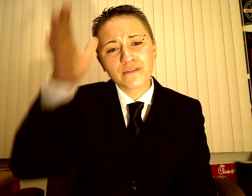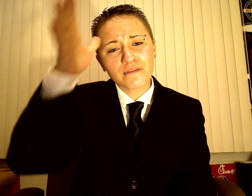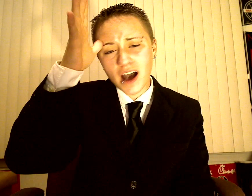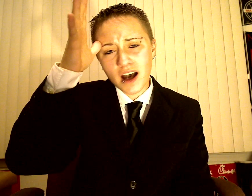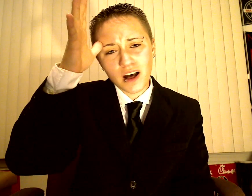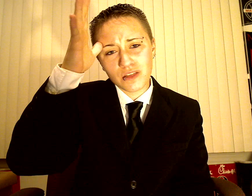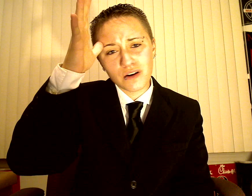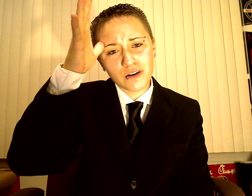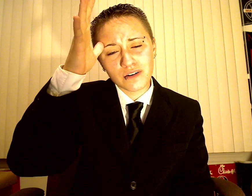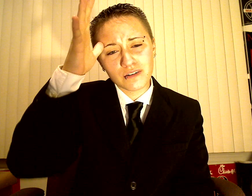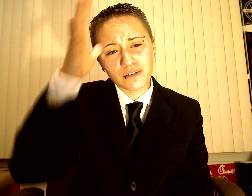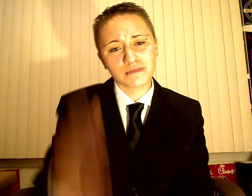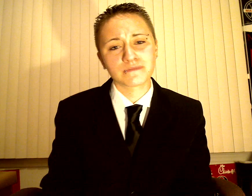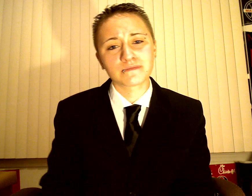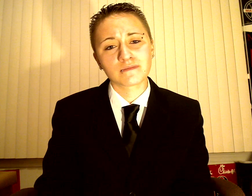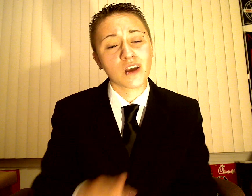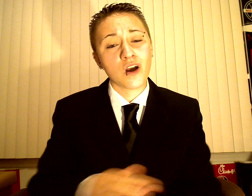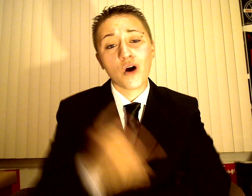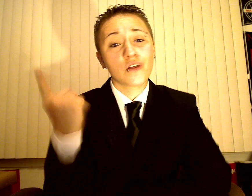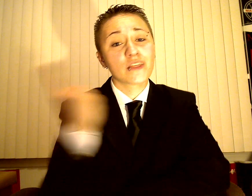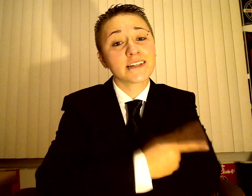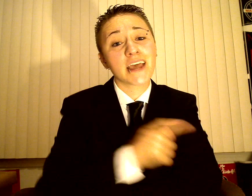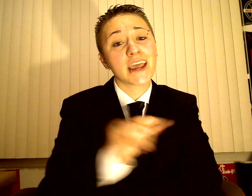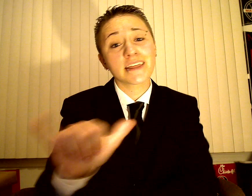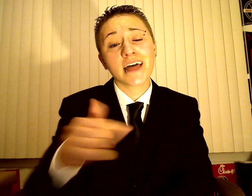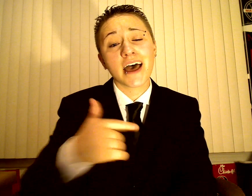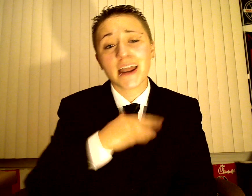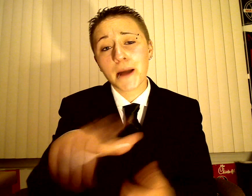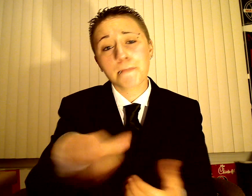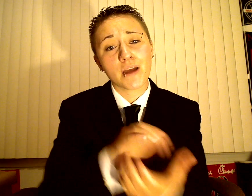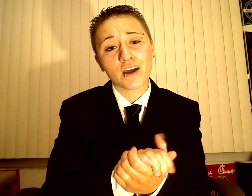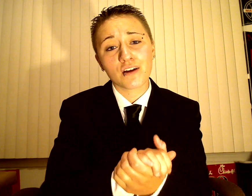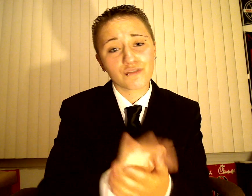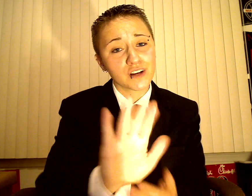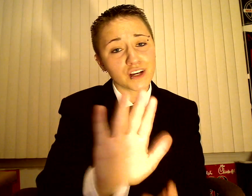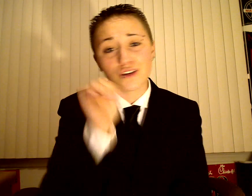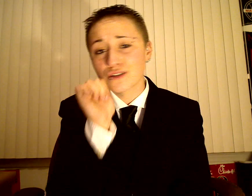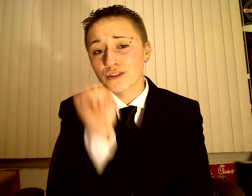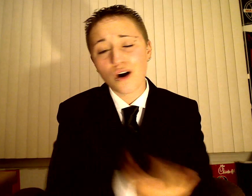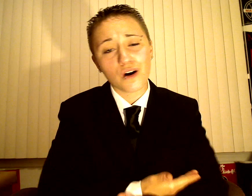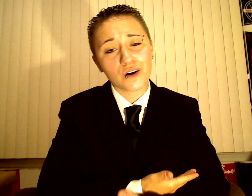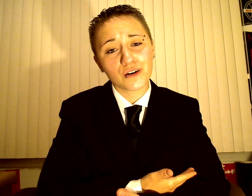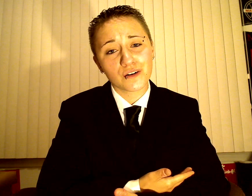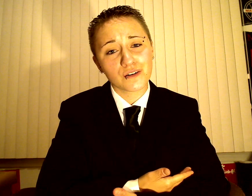her father On the day that I marry your daughter of my life day